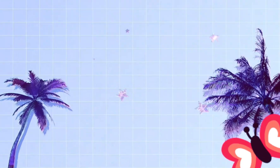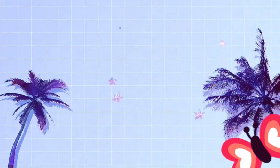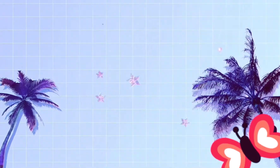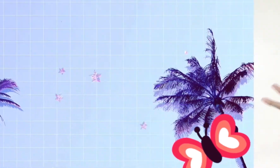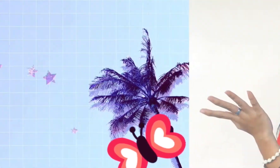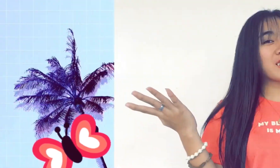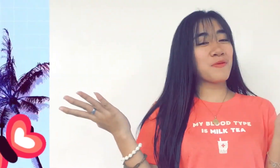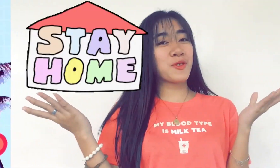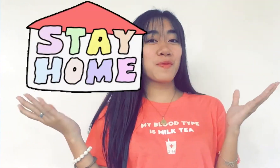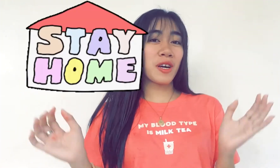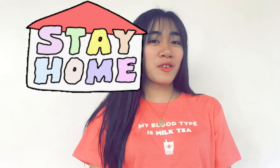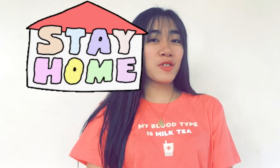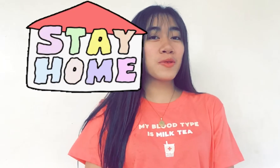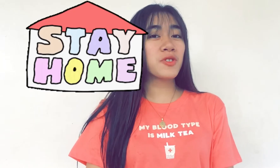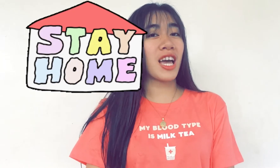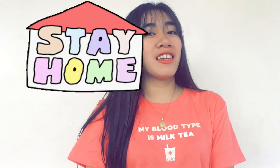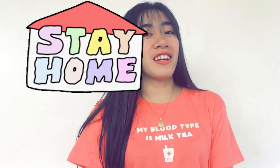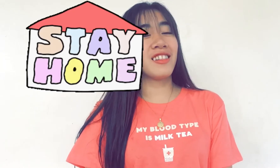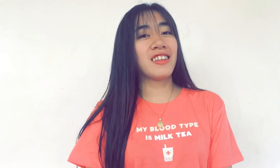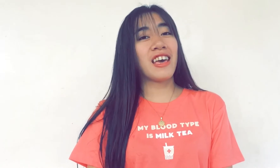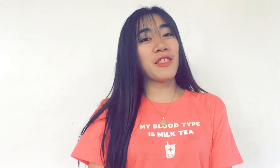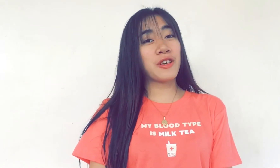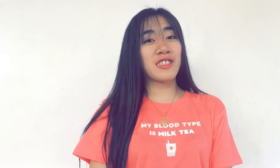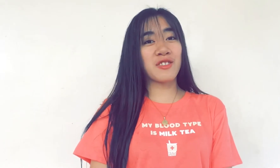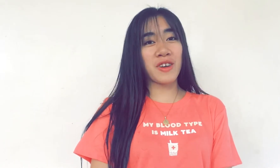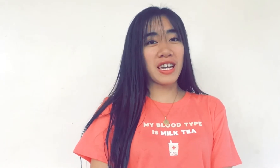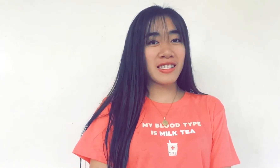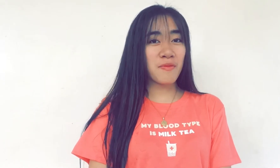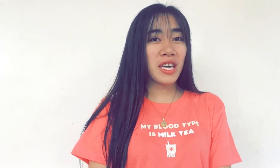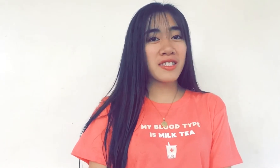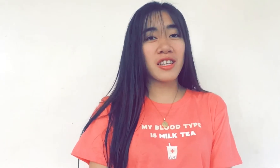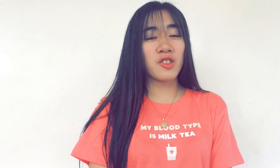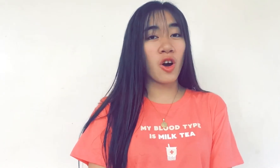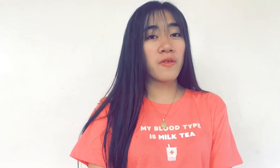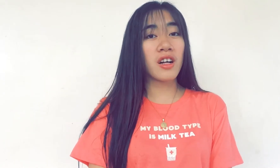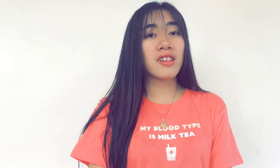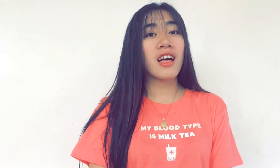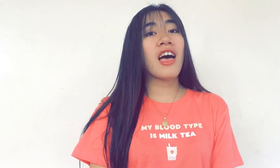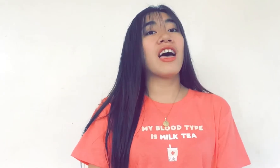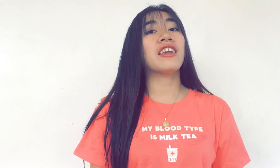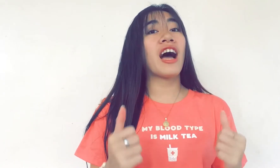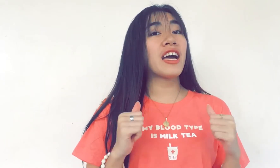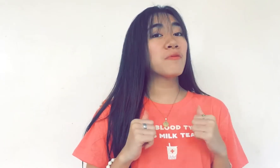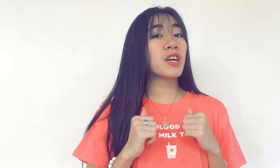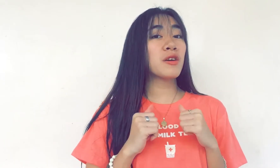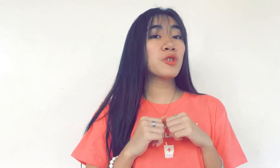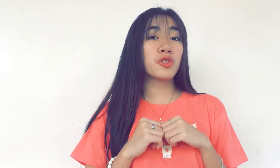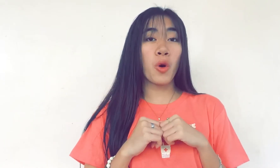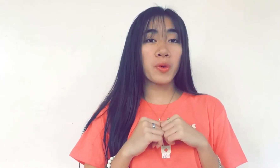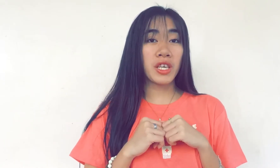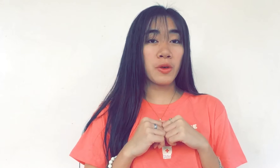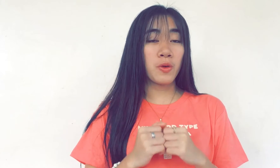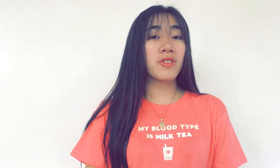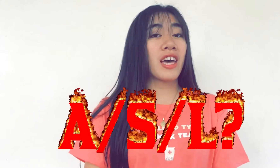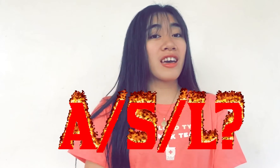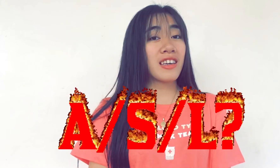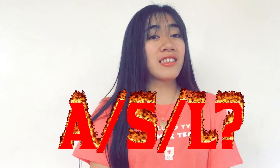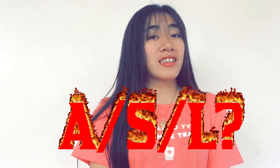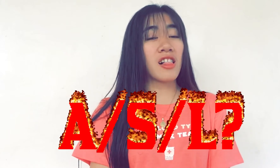Welcome to my YouTube channel and this is Vanessa May Sandobel and I am gonna be showing you the ASL